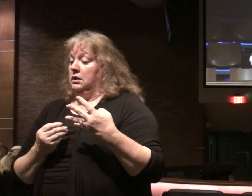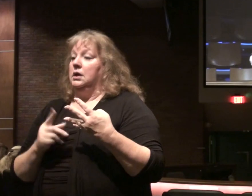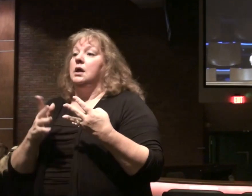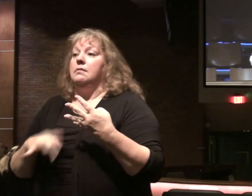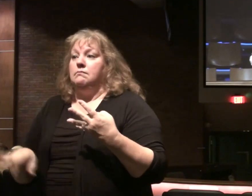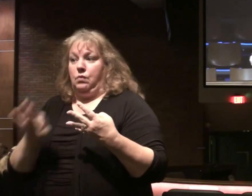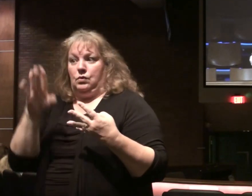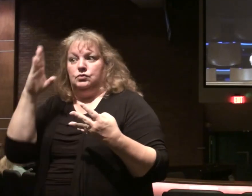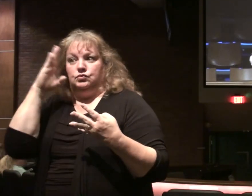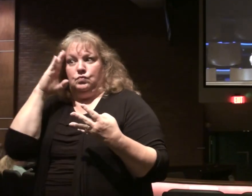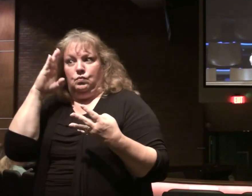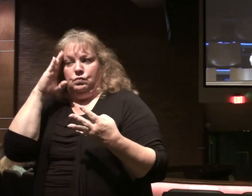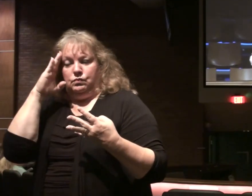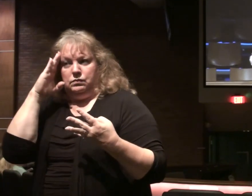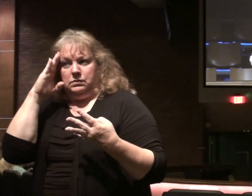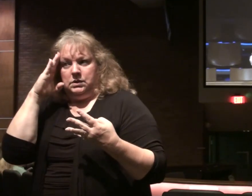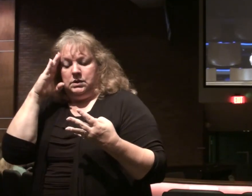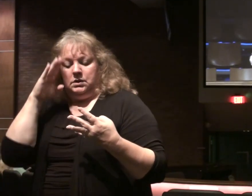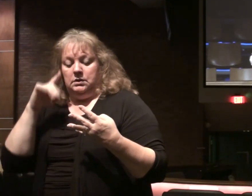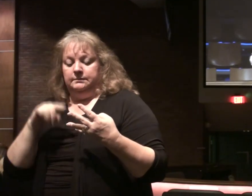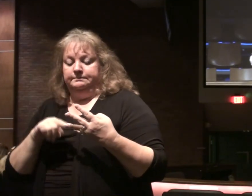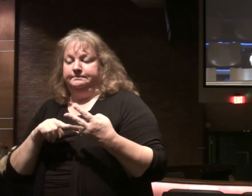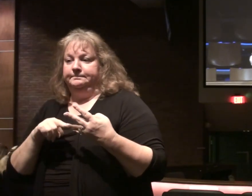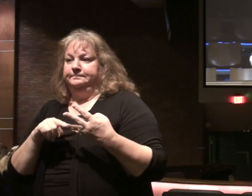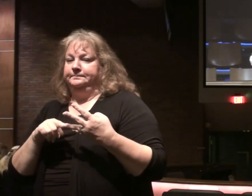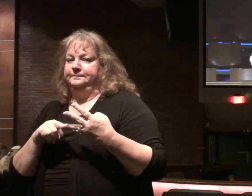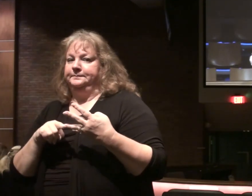important to note. The third soil.